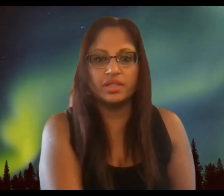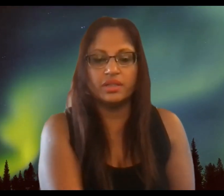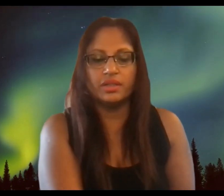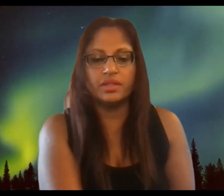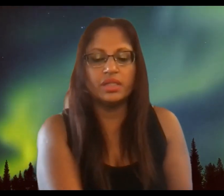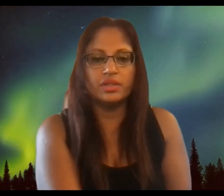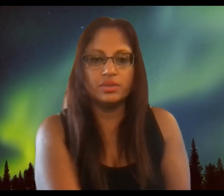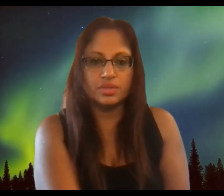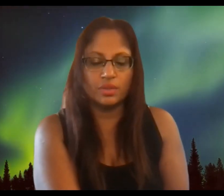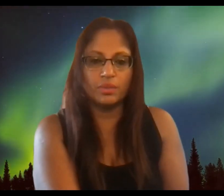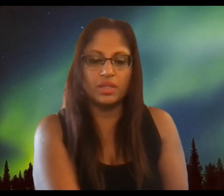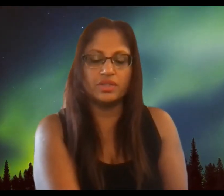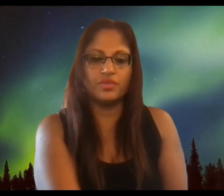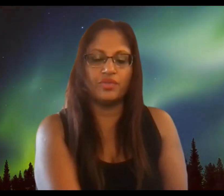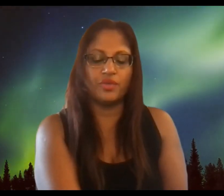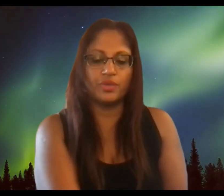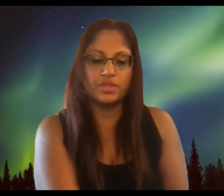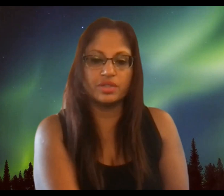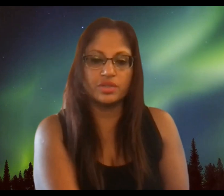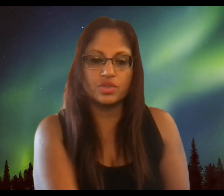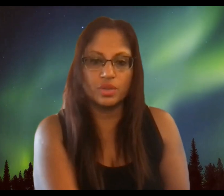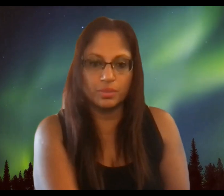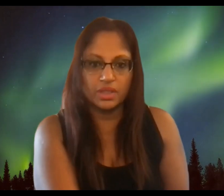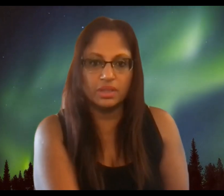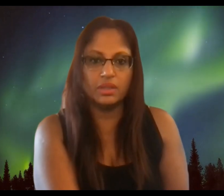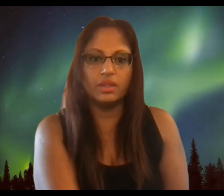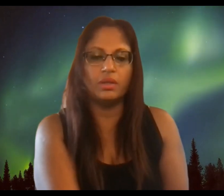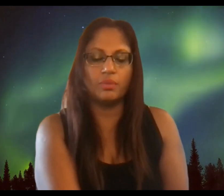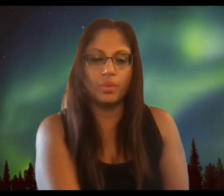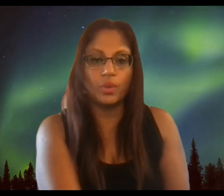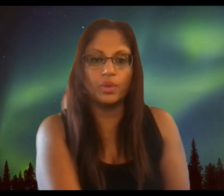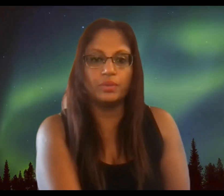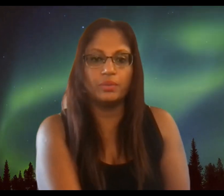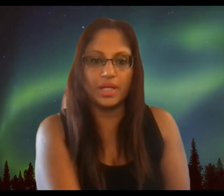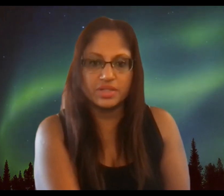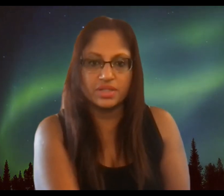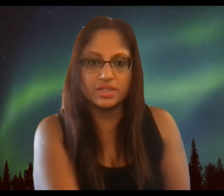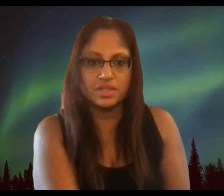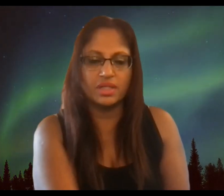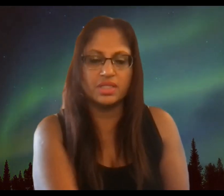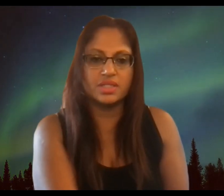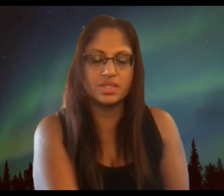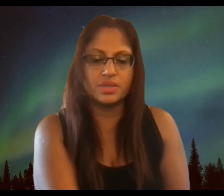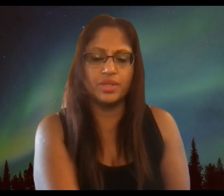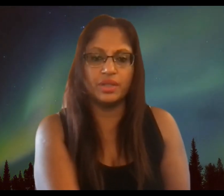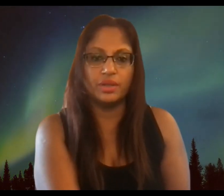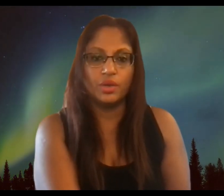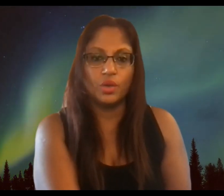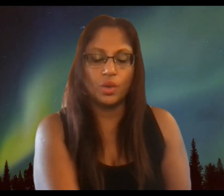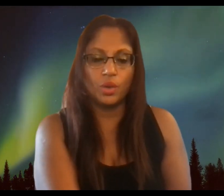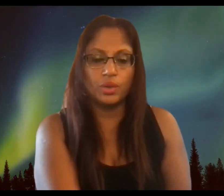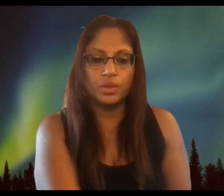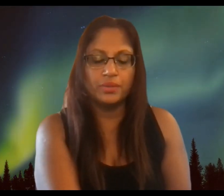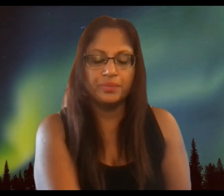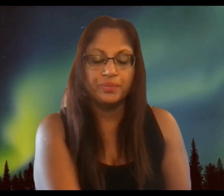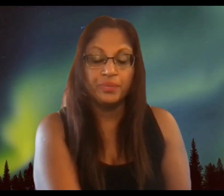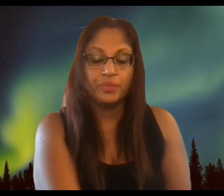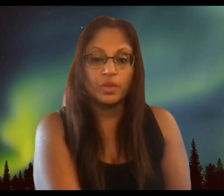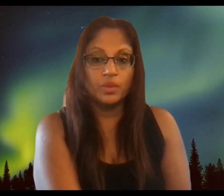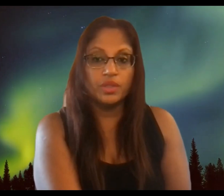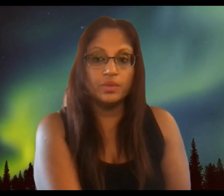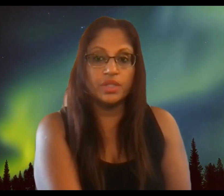jonathan thank you so much for this really important message that needs to be heard